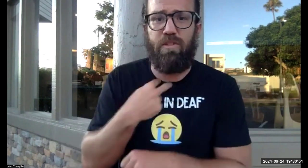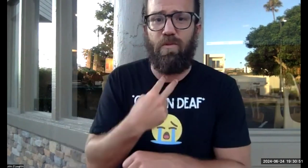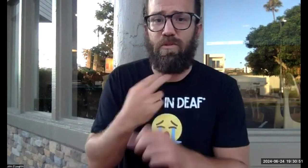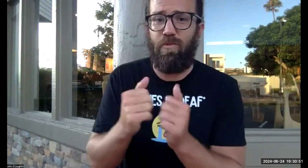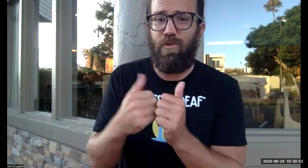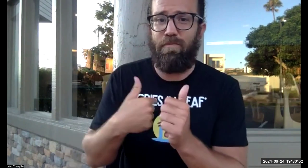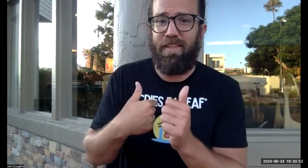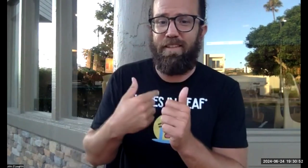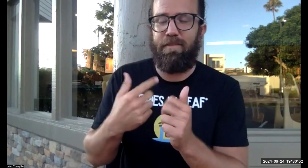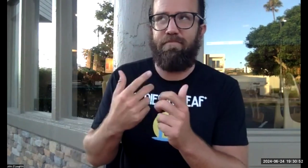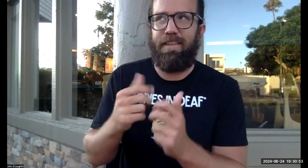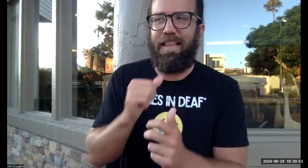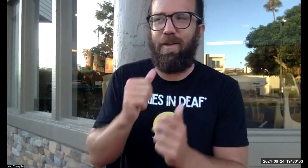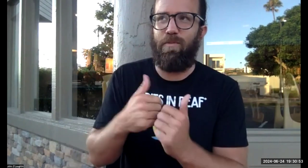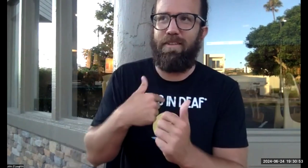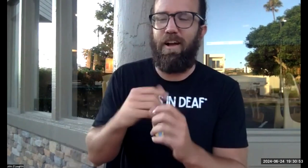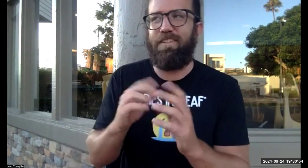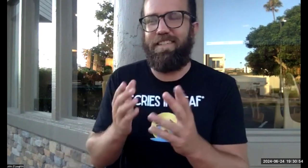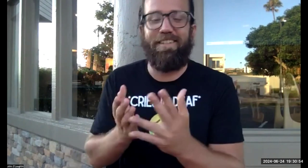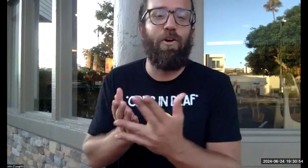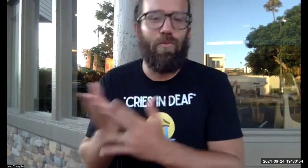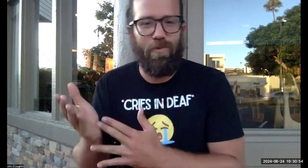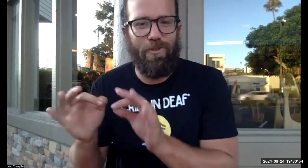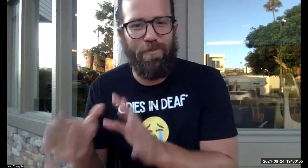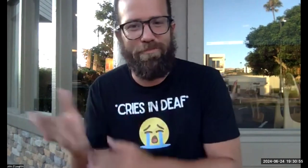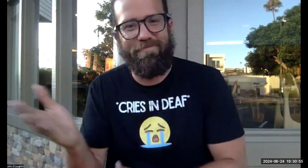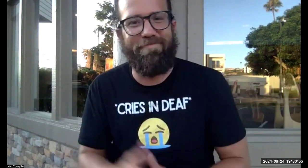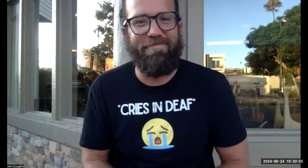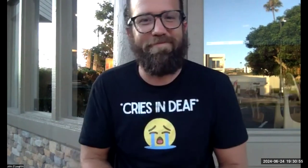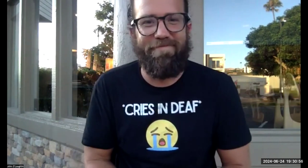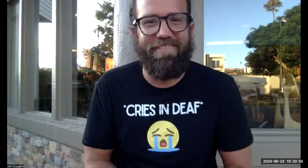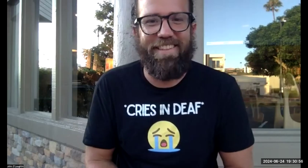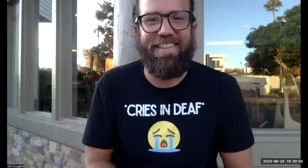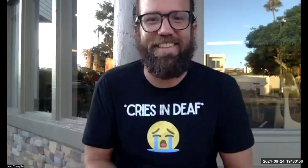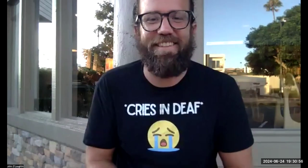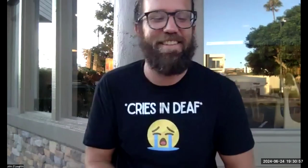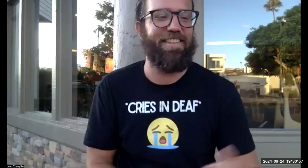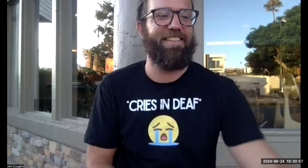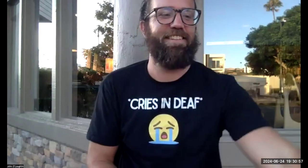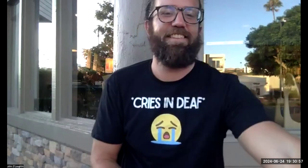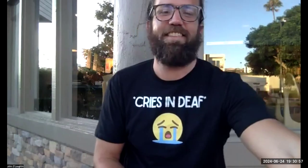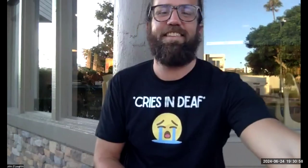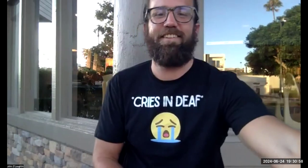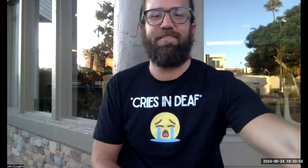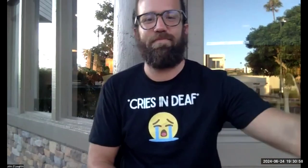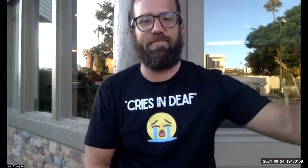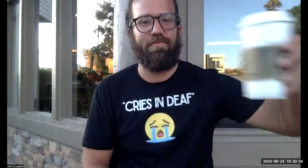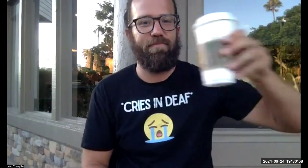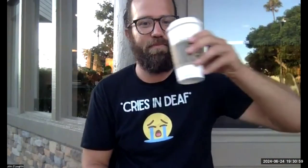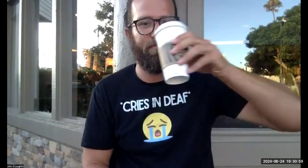Or do you know you can also use the interpreter and use your voice and just talk